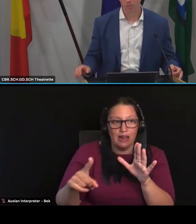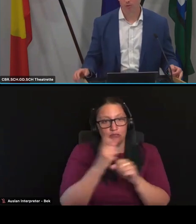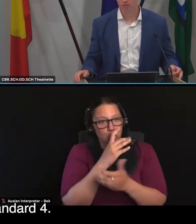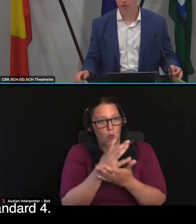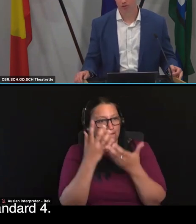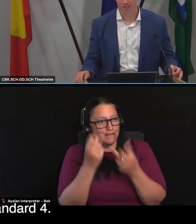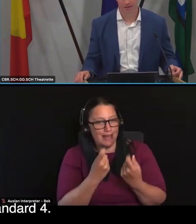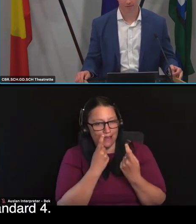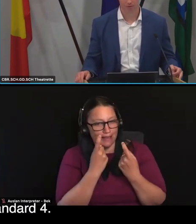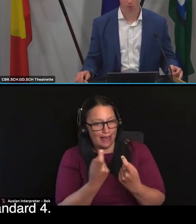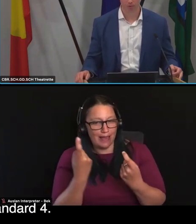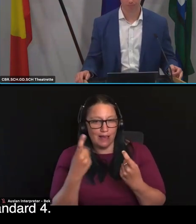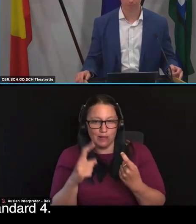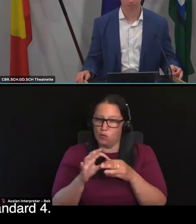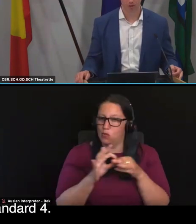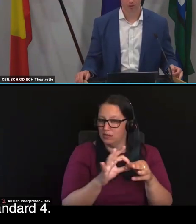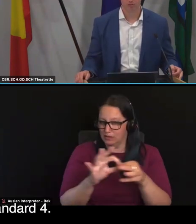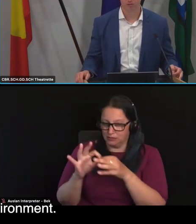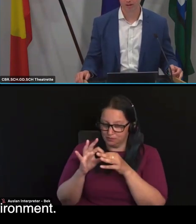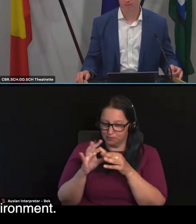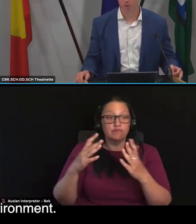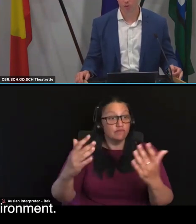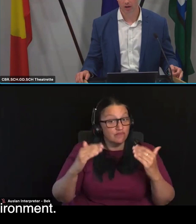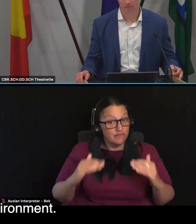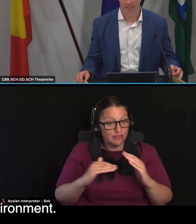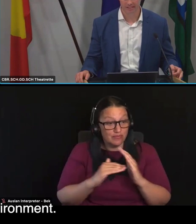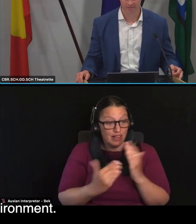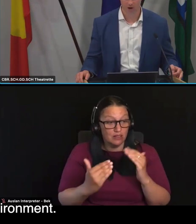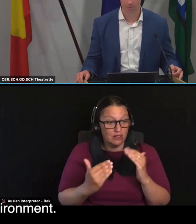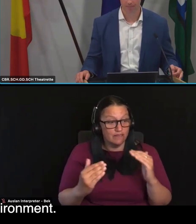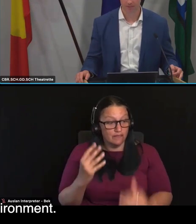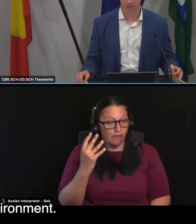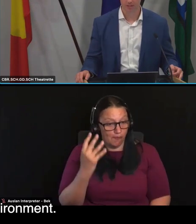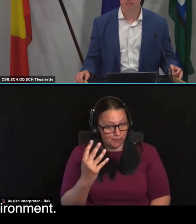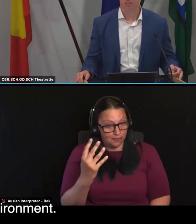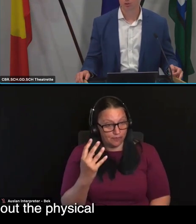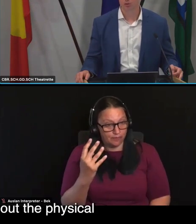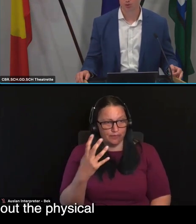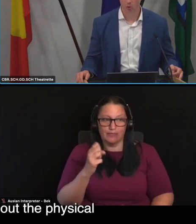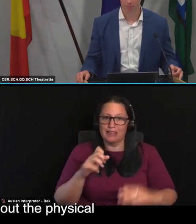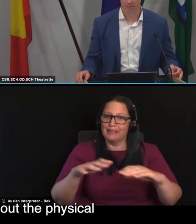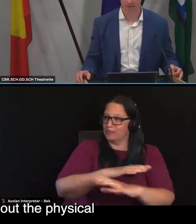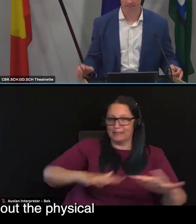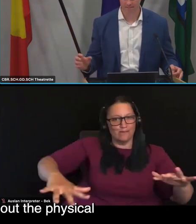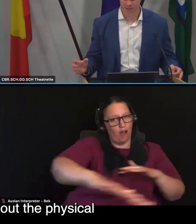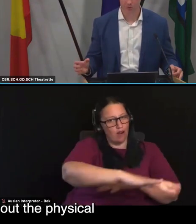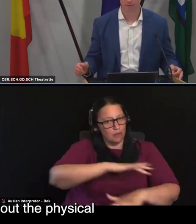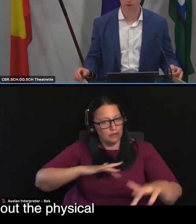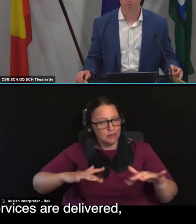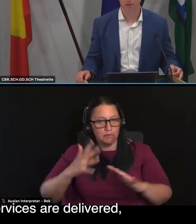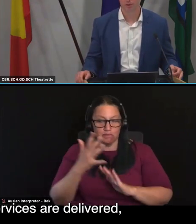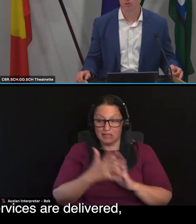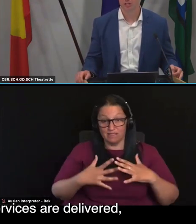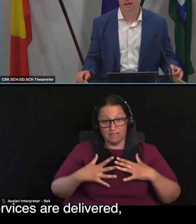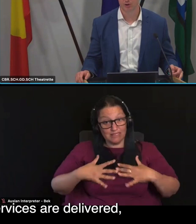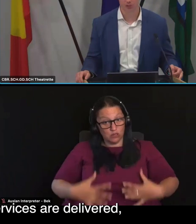If we move through to standard four, standard four covers the environment. So this includes requirements about the physical